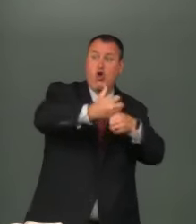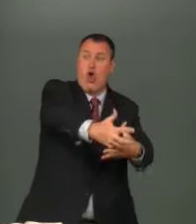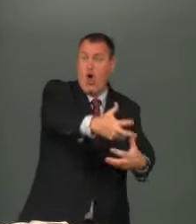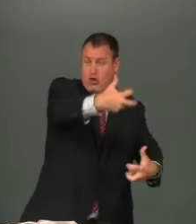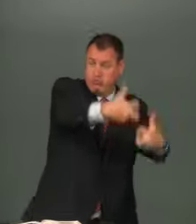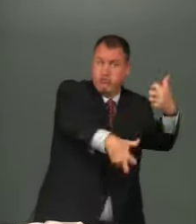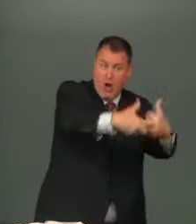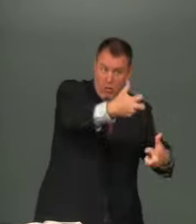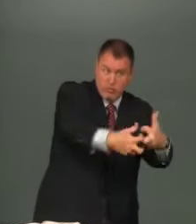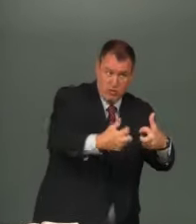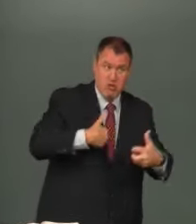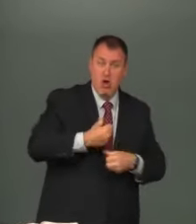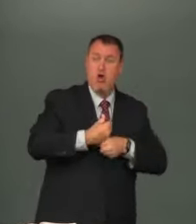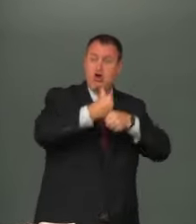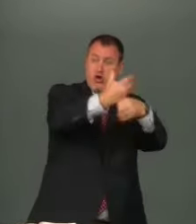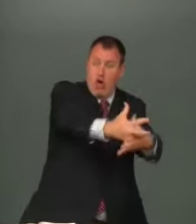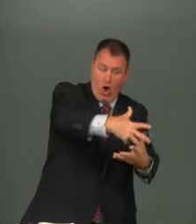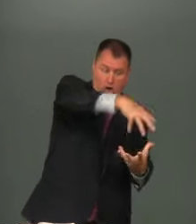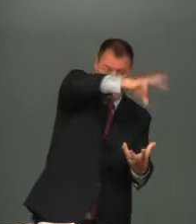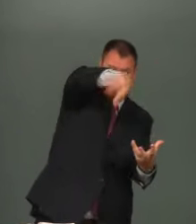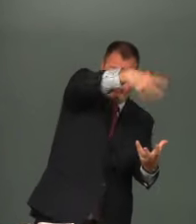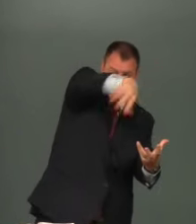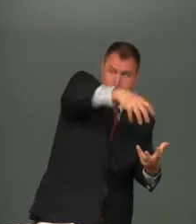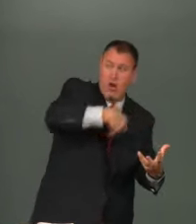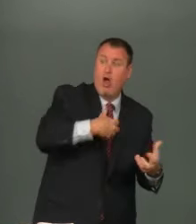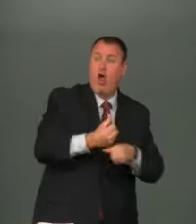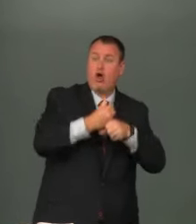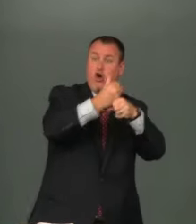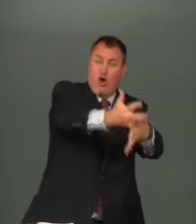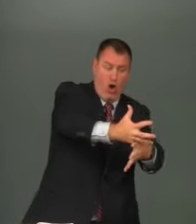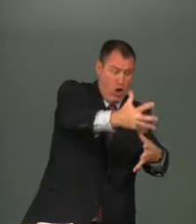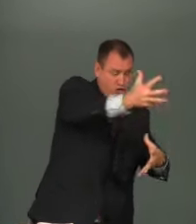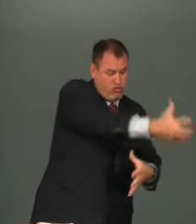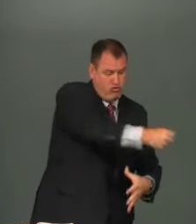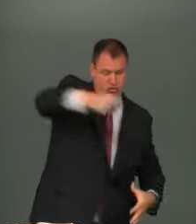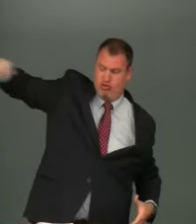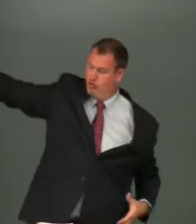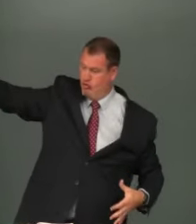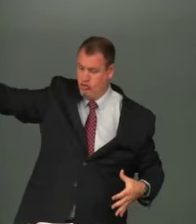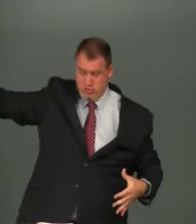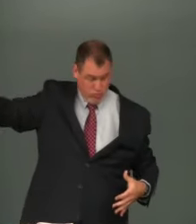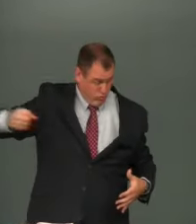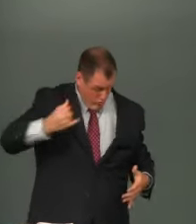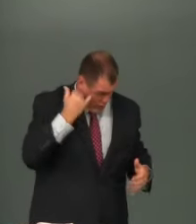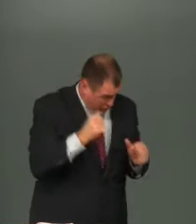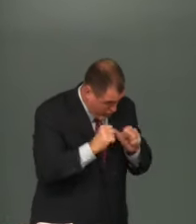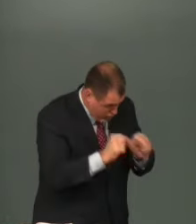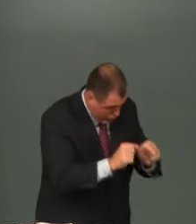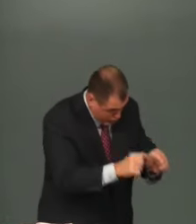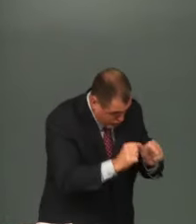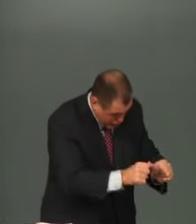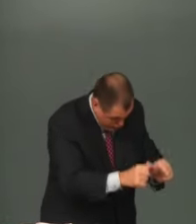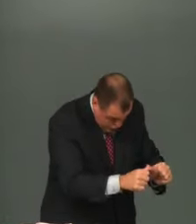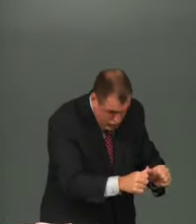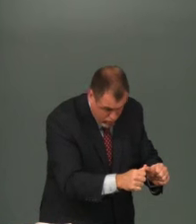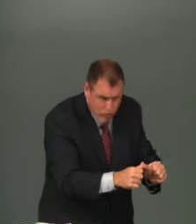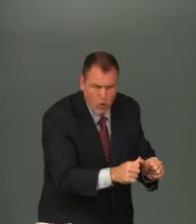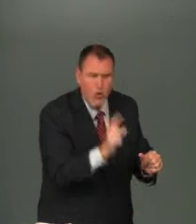there are so many problems and chaos around keep going